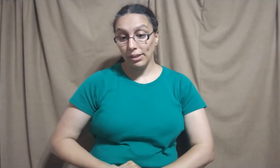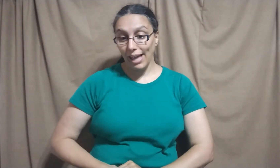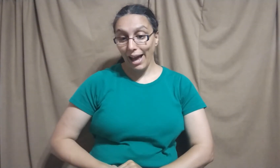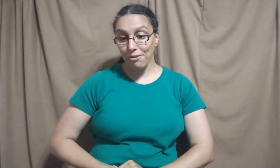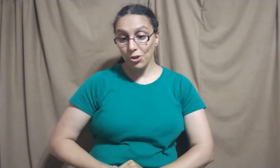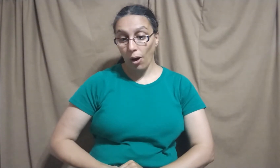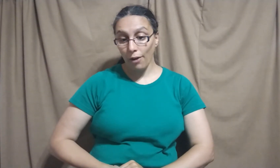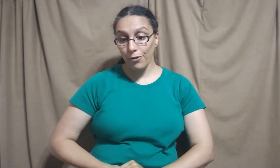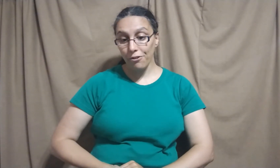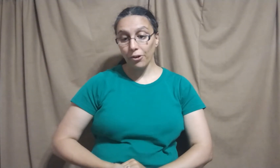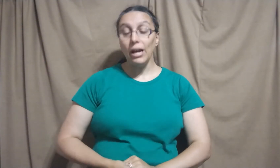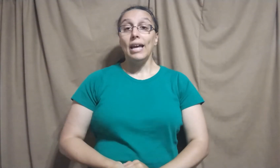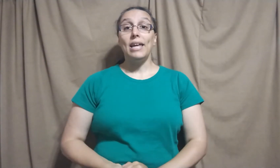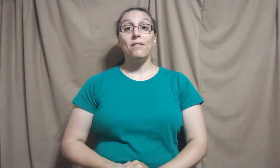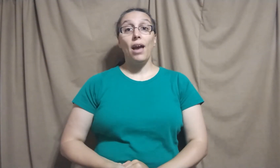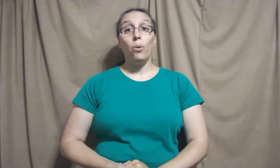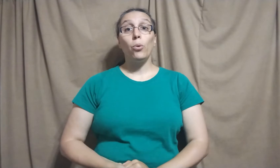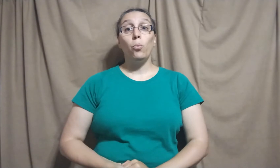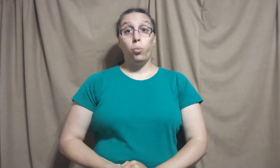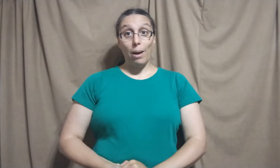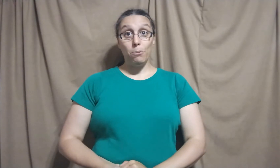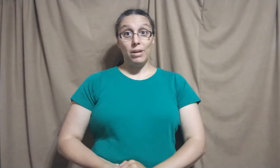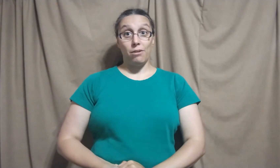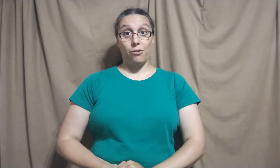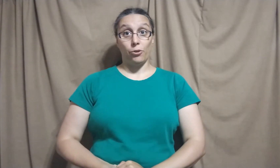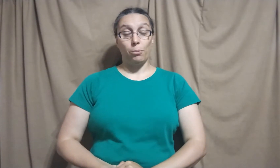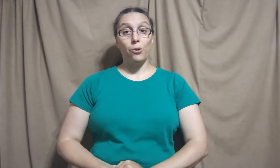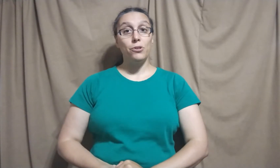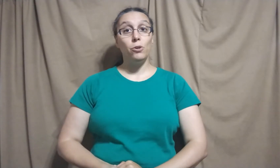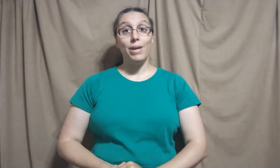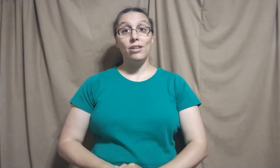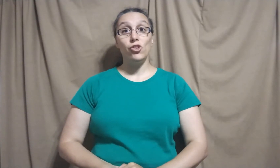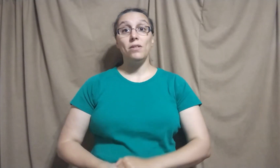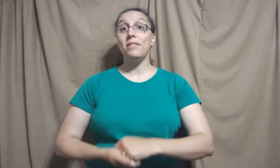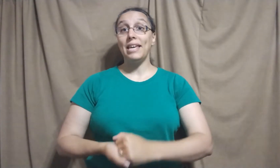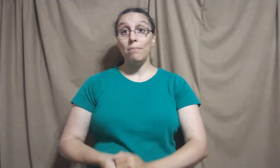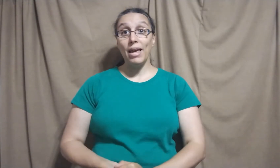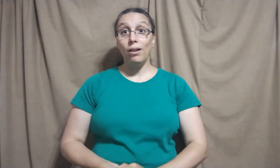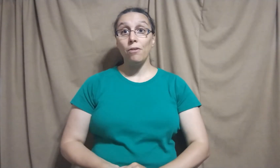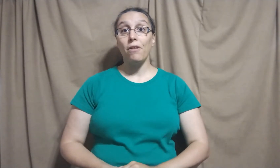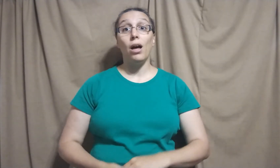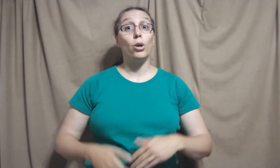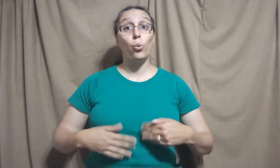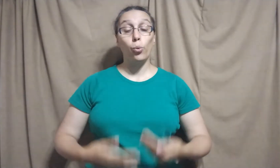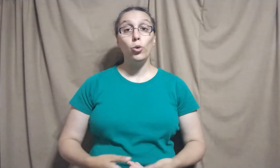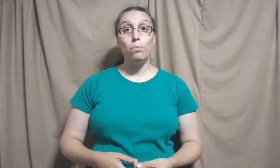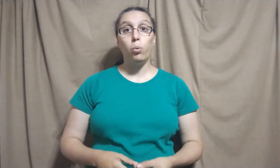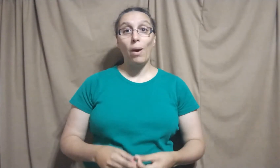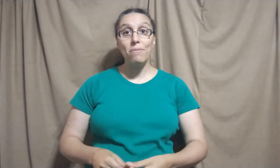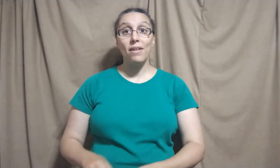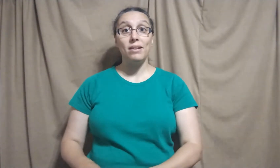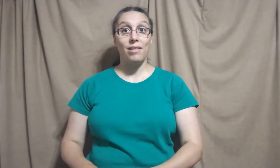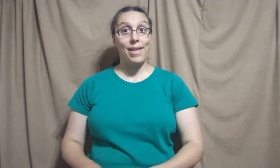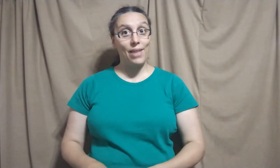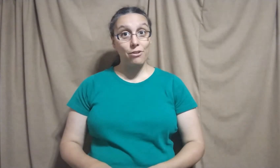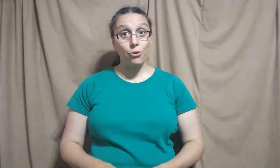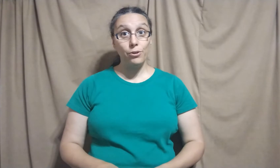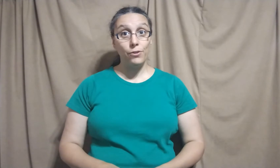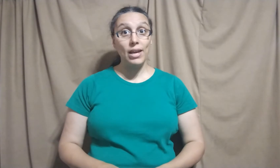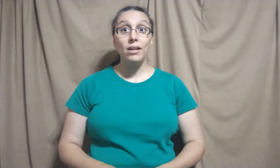last officer is our Web Minister, the person who manages emails, group websites, and that sort of thing.